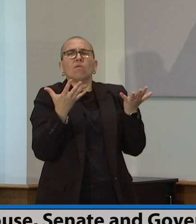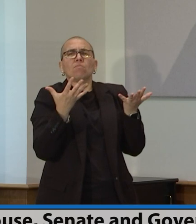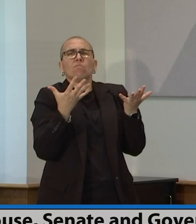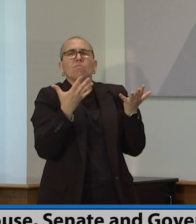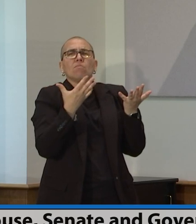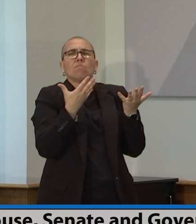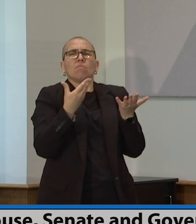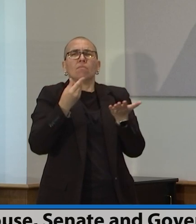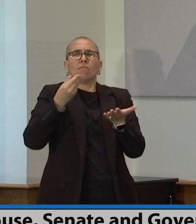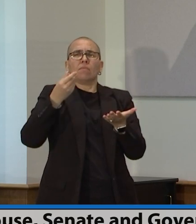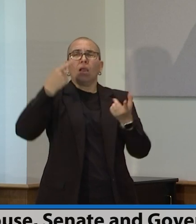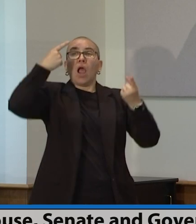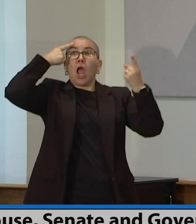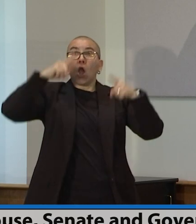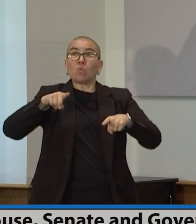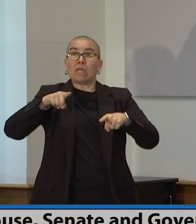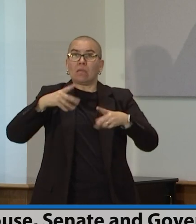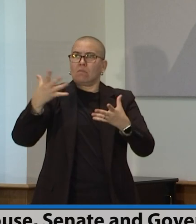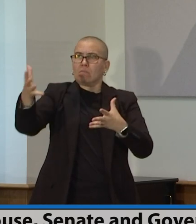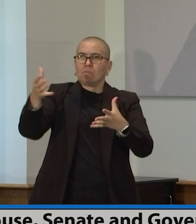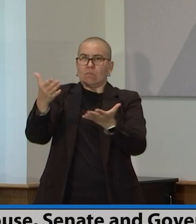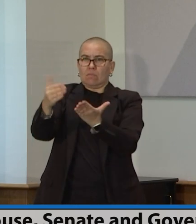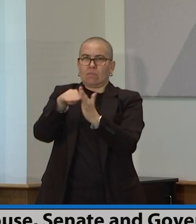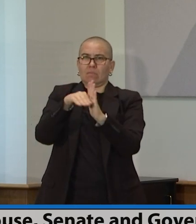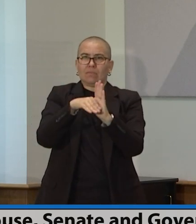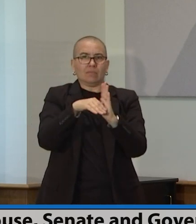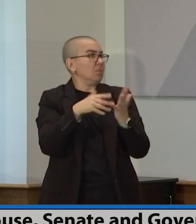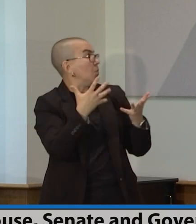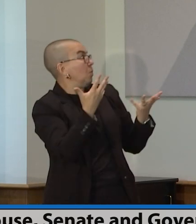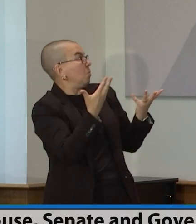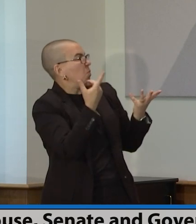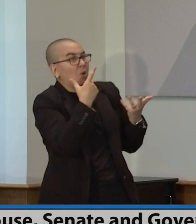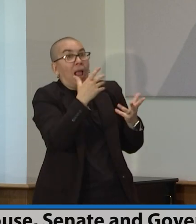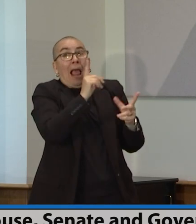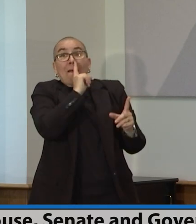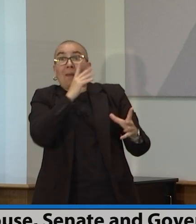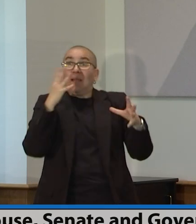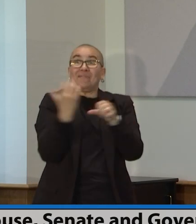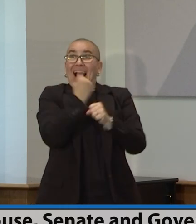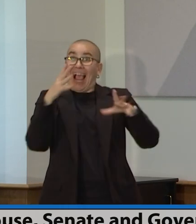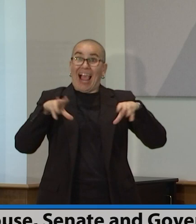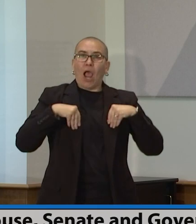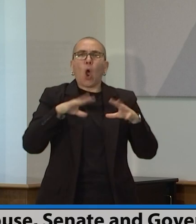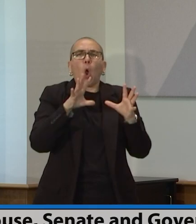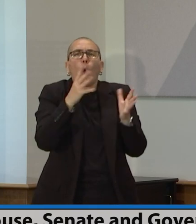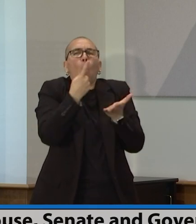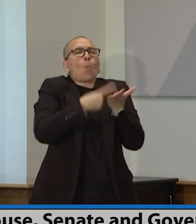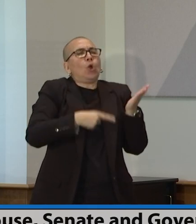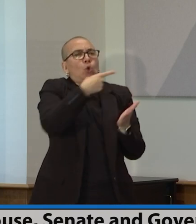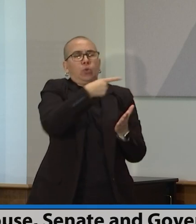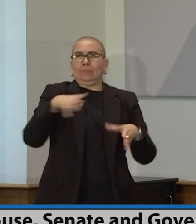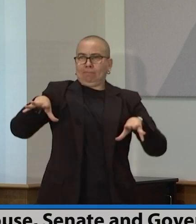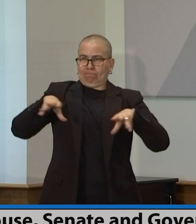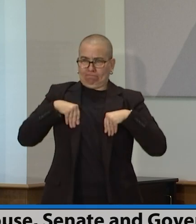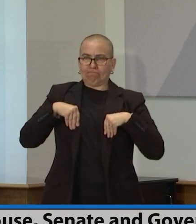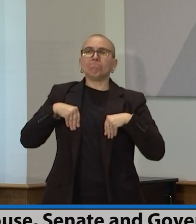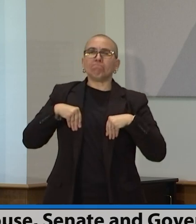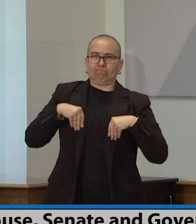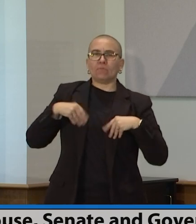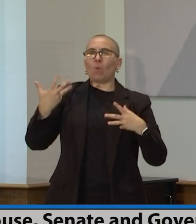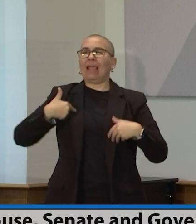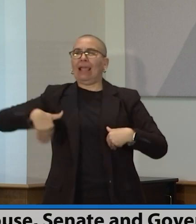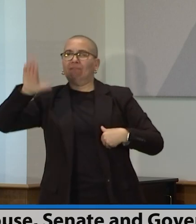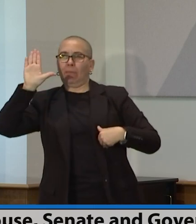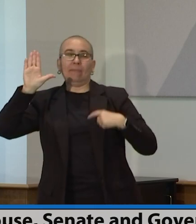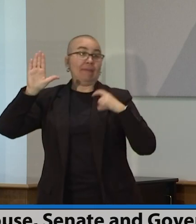What you gained, sort of, I don't want to say win or loss, but what you gave and what you got in this final deal, because we've been talking about these